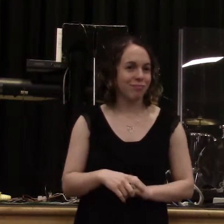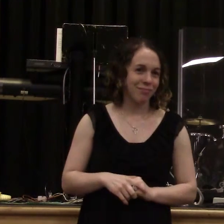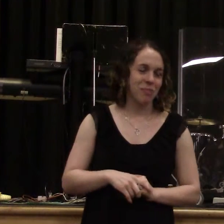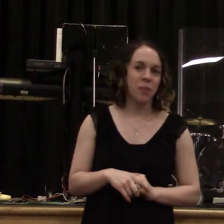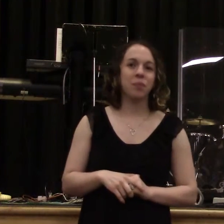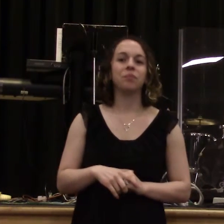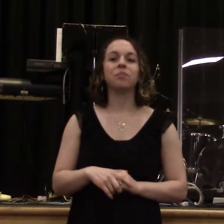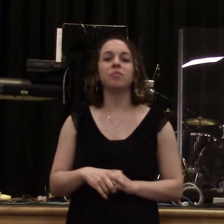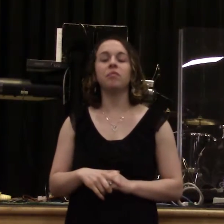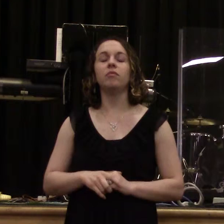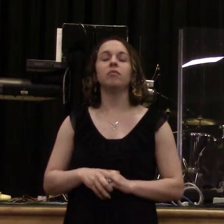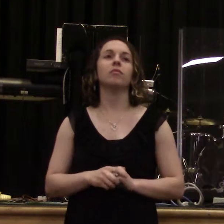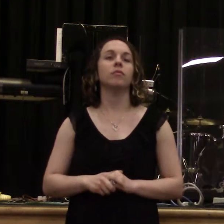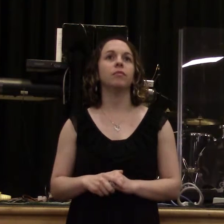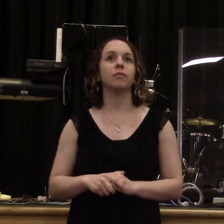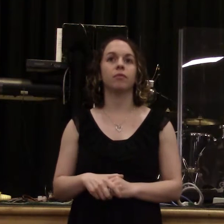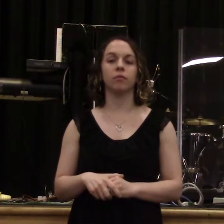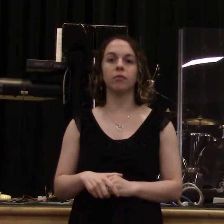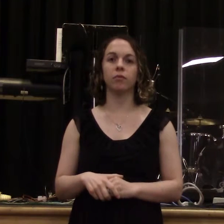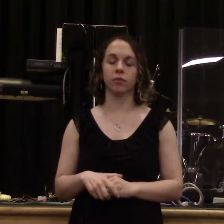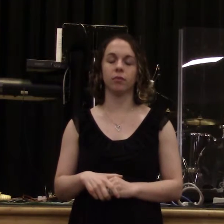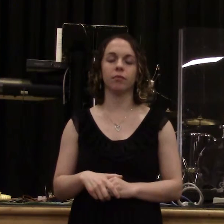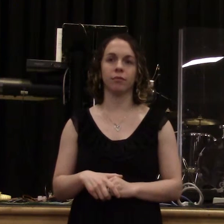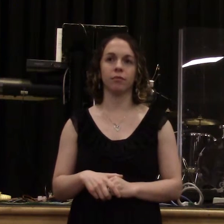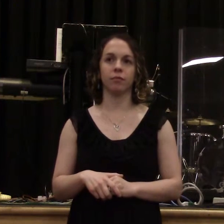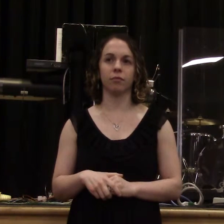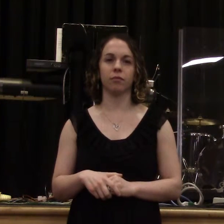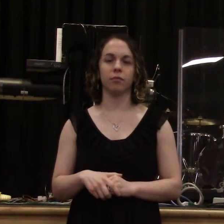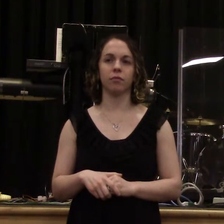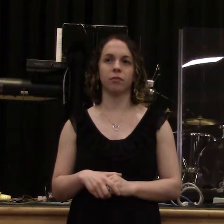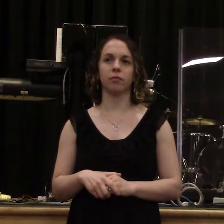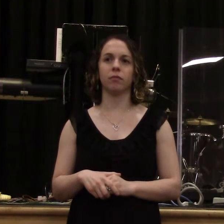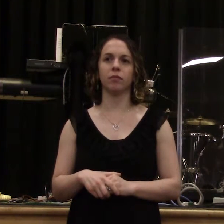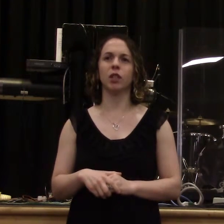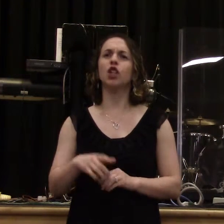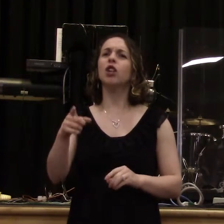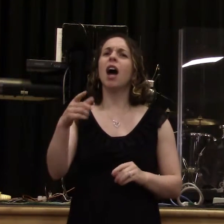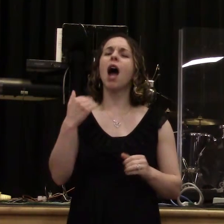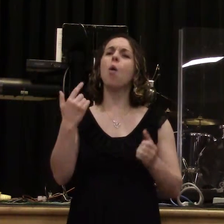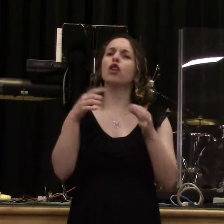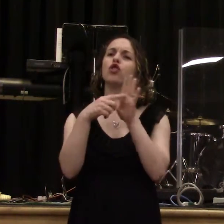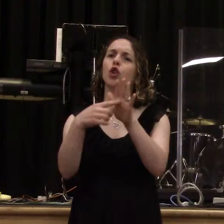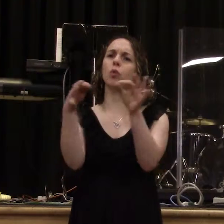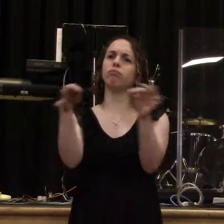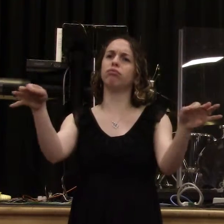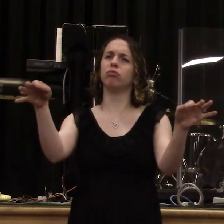There's a saying that I'd like to say. And I want you to think. Do we have this saying, this service, on the screen? Yes. Put that up there.